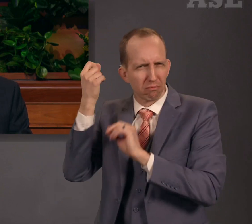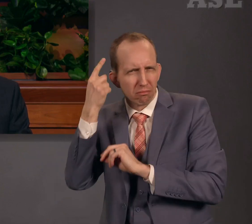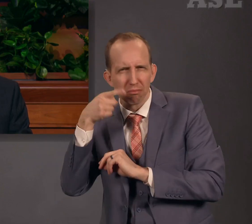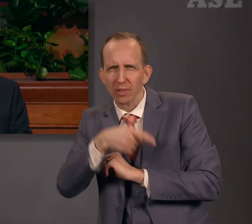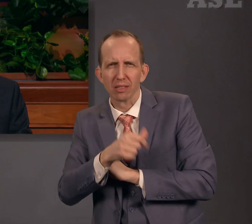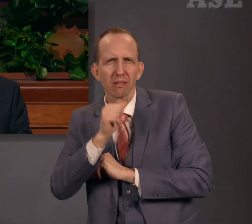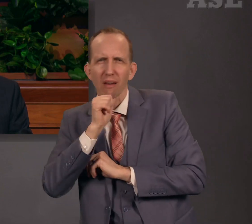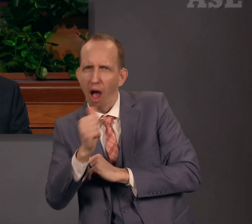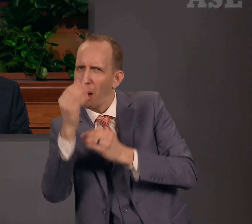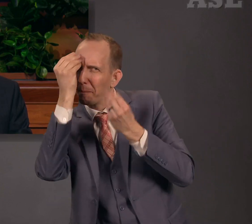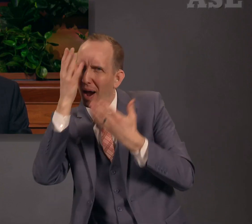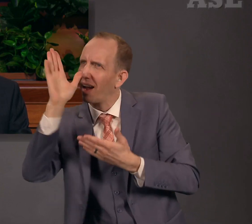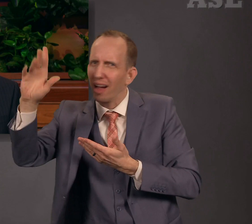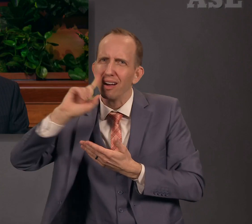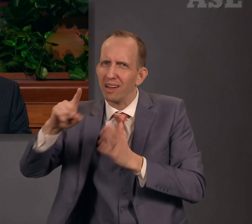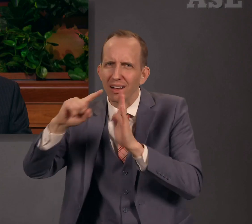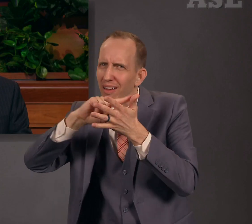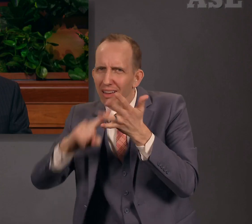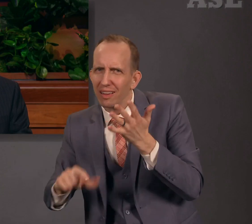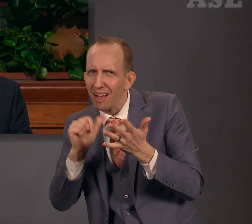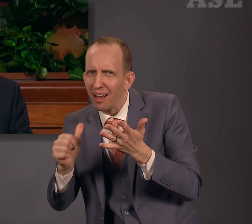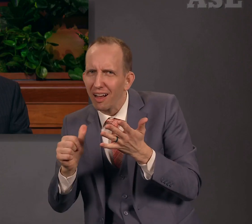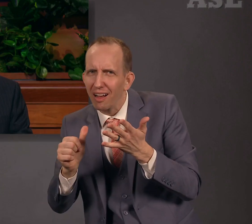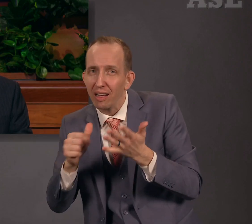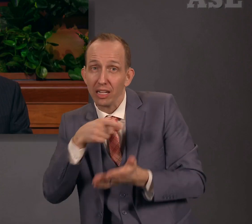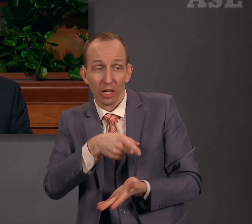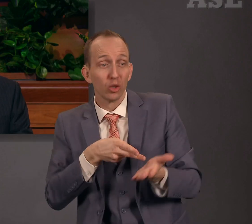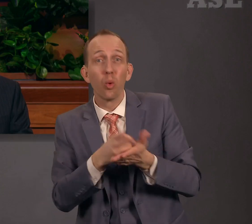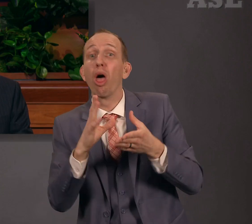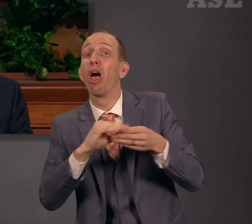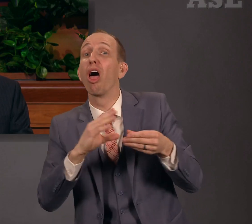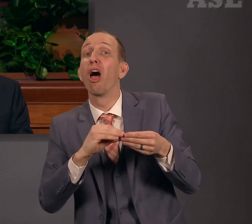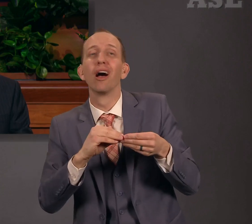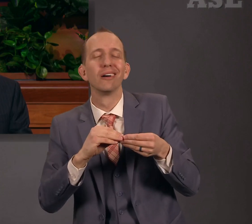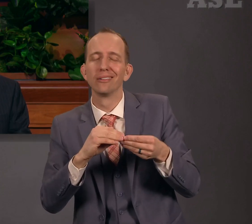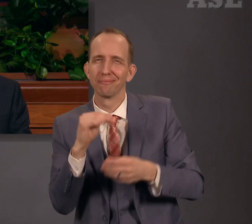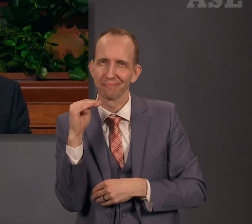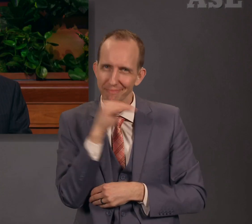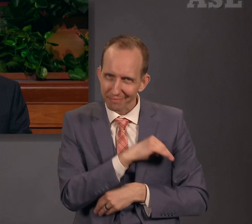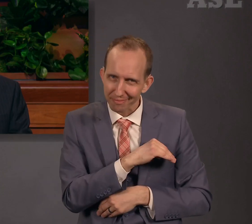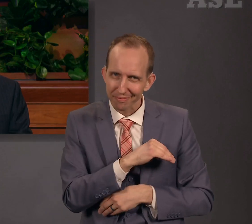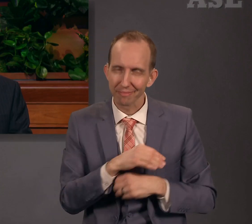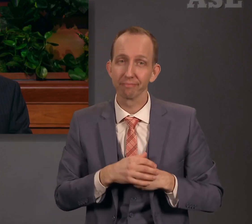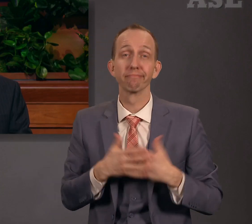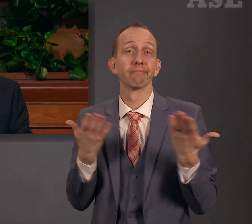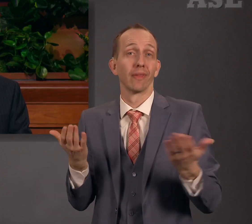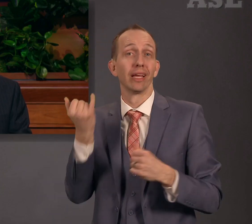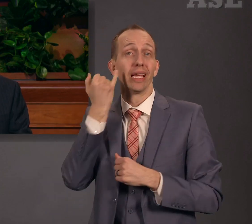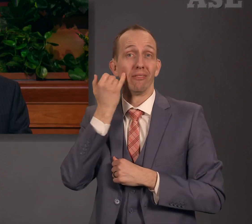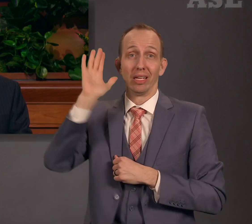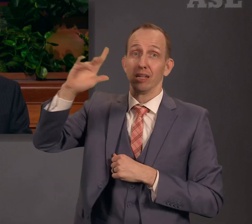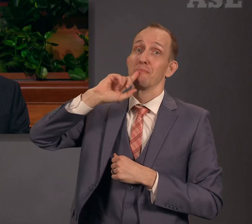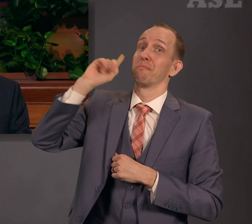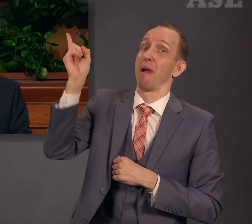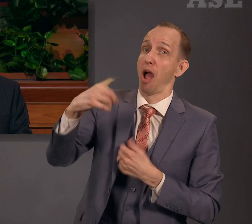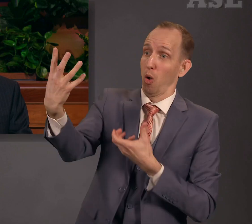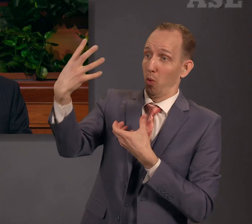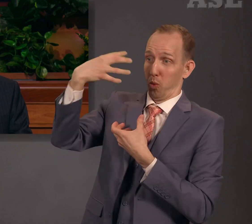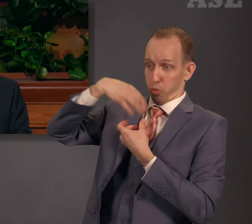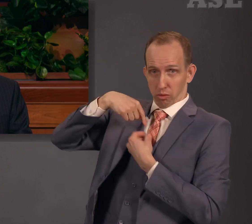and the truth is not in him. But whoso keepeth His word, in him verily is the